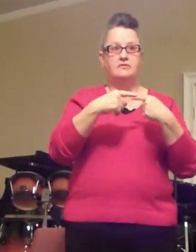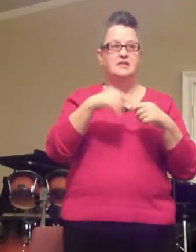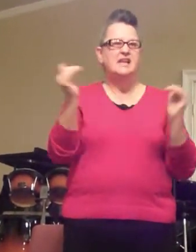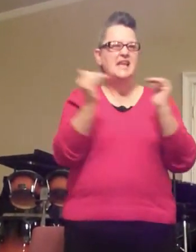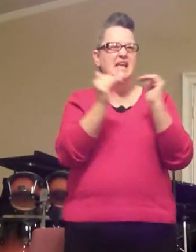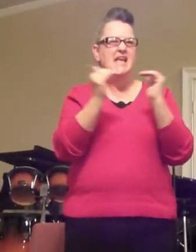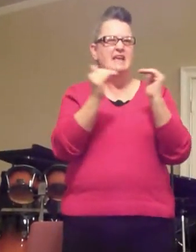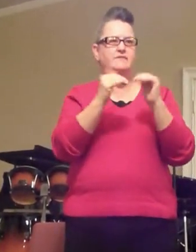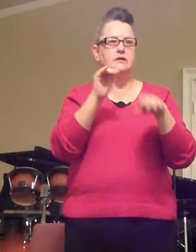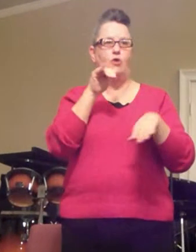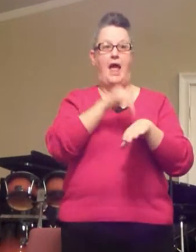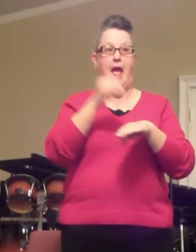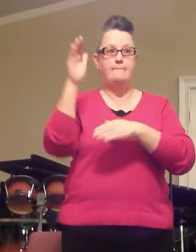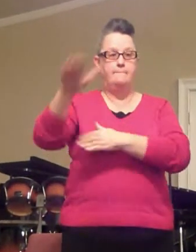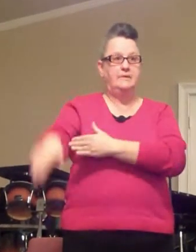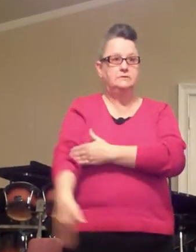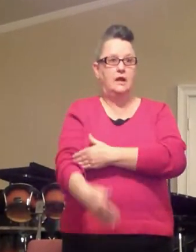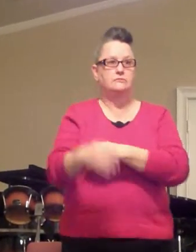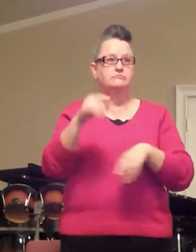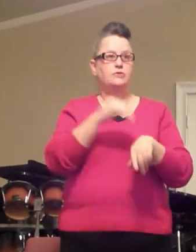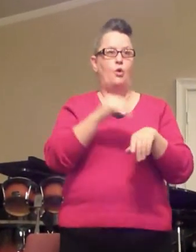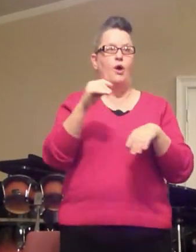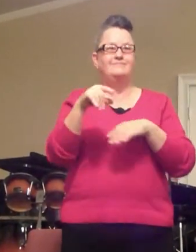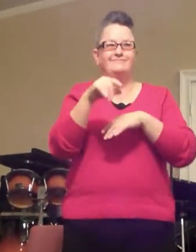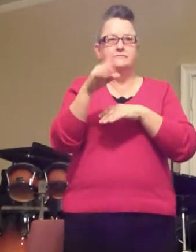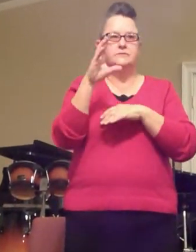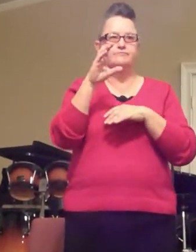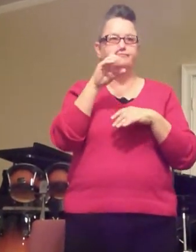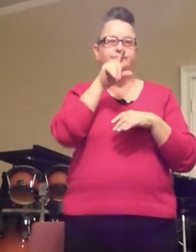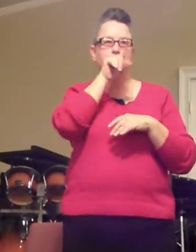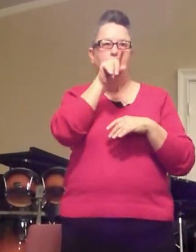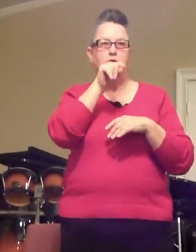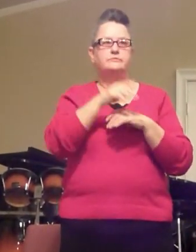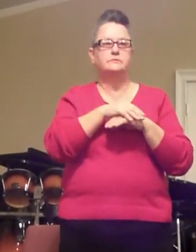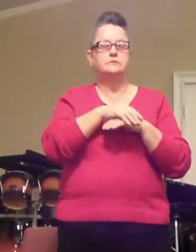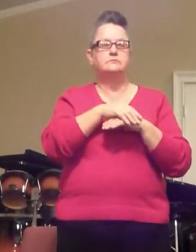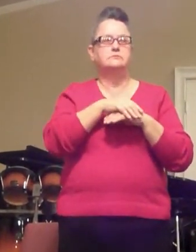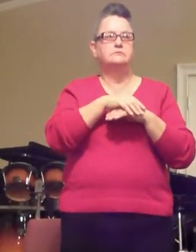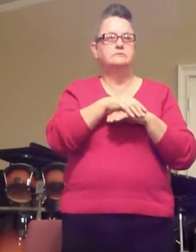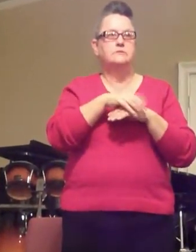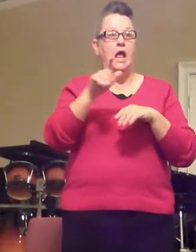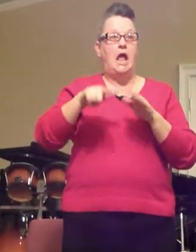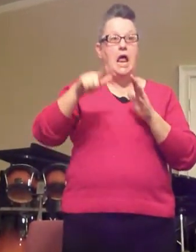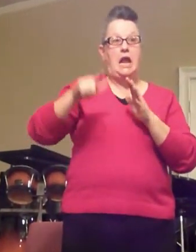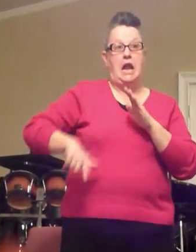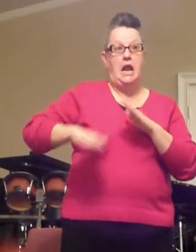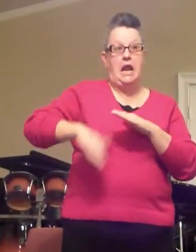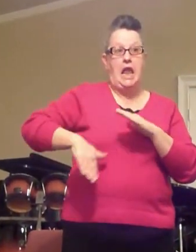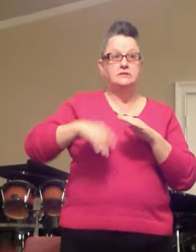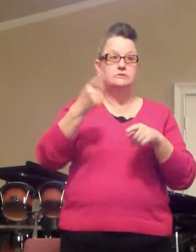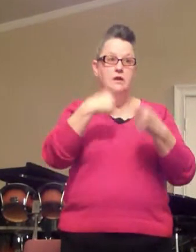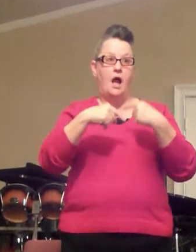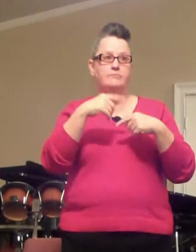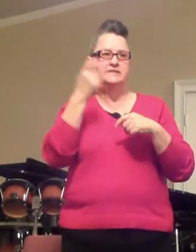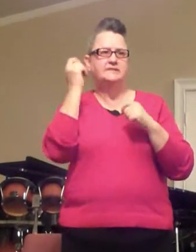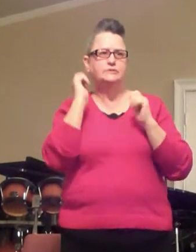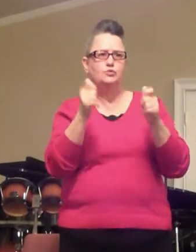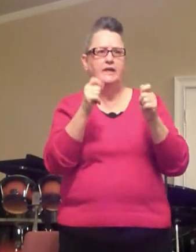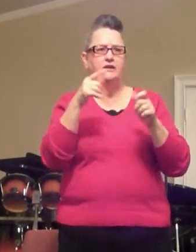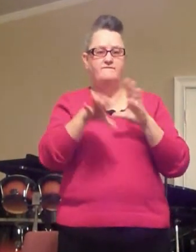or at midnight when the cock crowing or in the morning lest coming suddenly he finds you sleeping and what I say